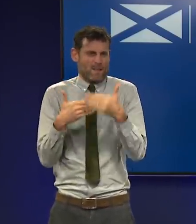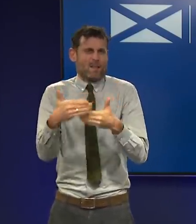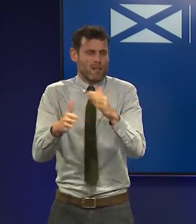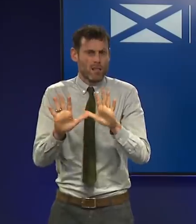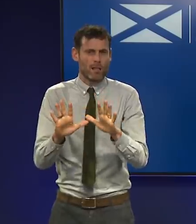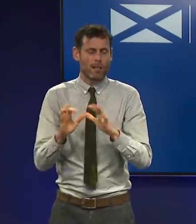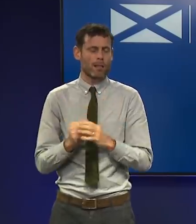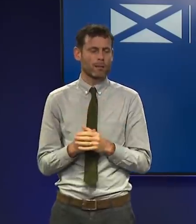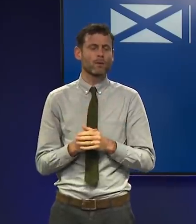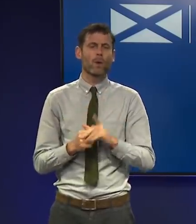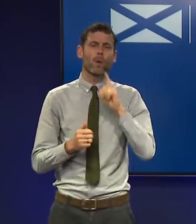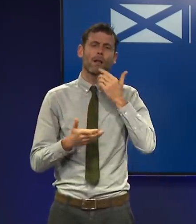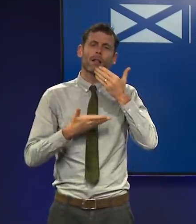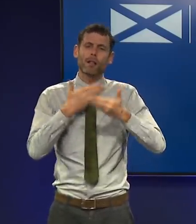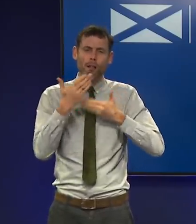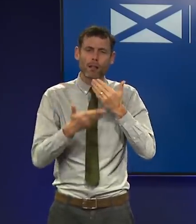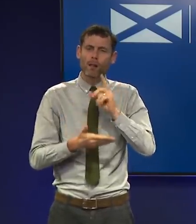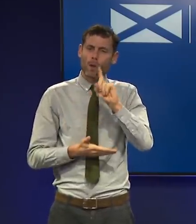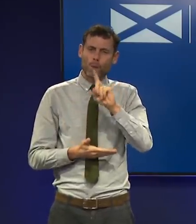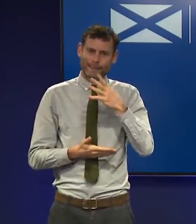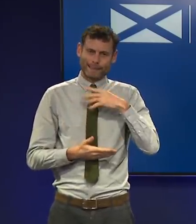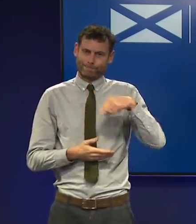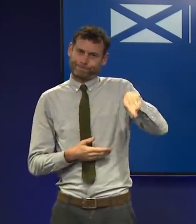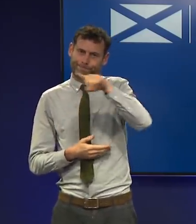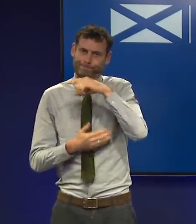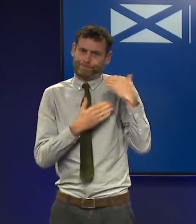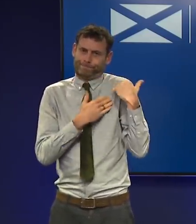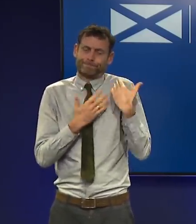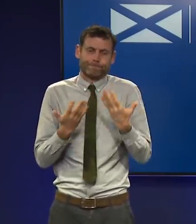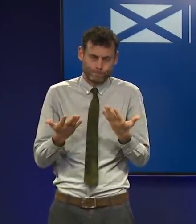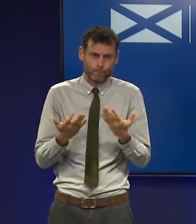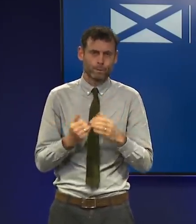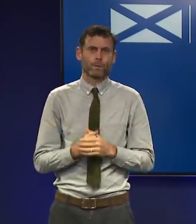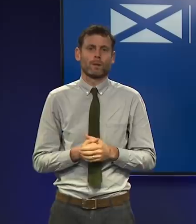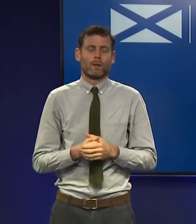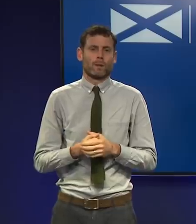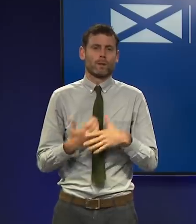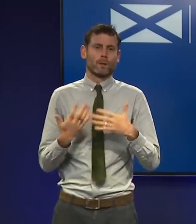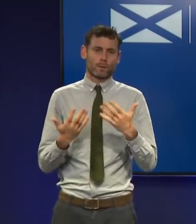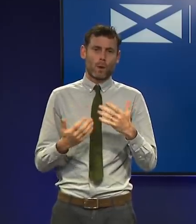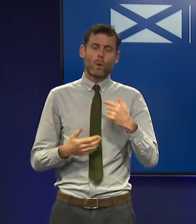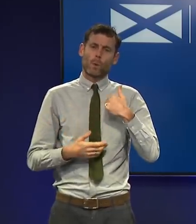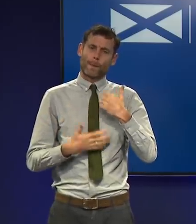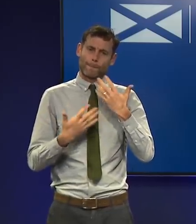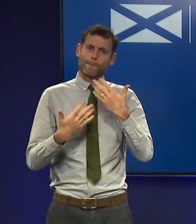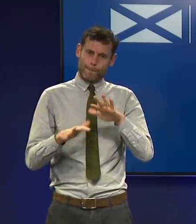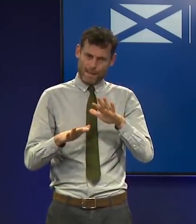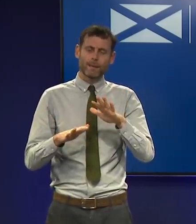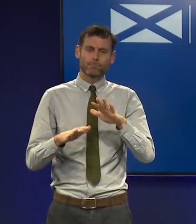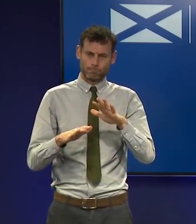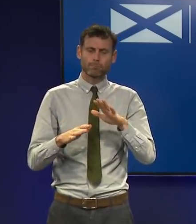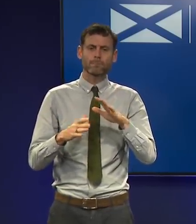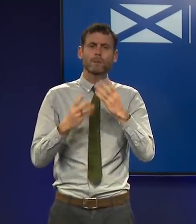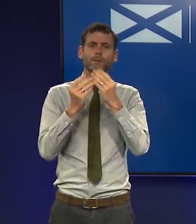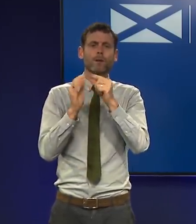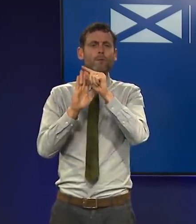place. And I'll turn now to the actions we have taken. We have already reintroduced some travel restrictions.